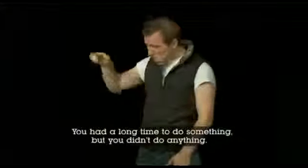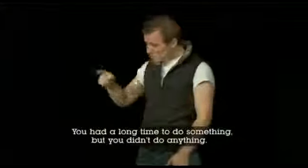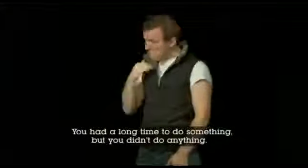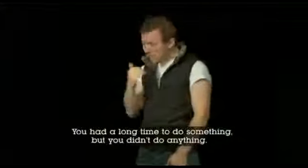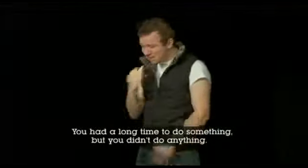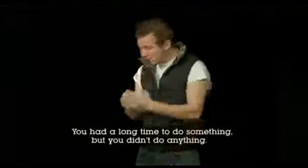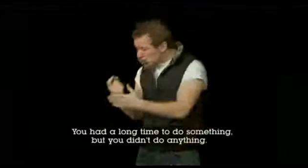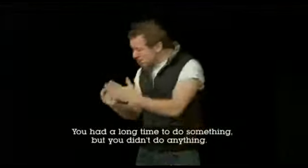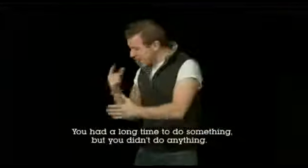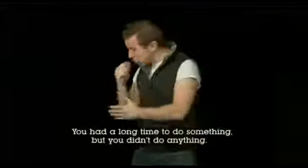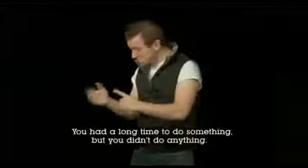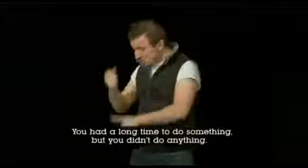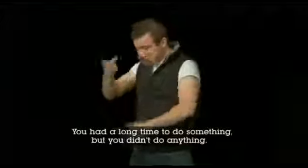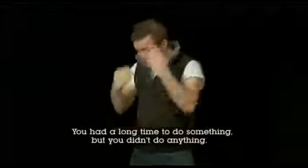to do something.